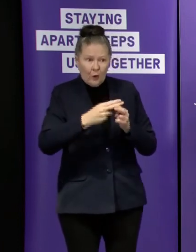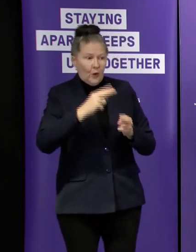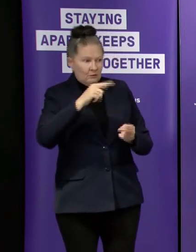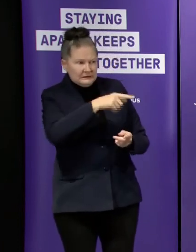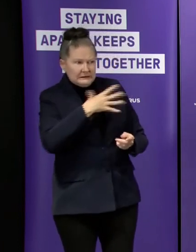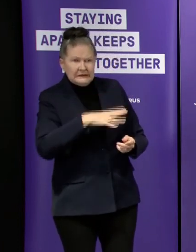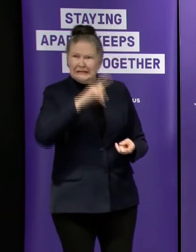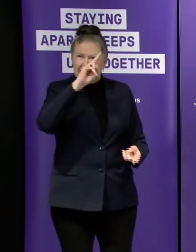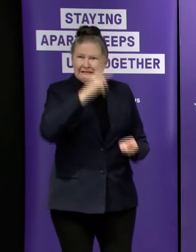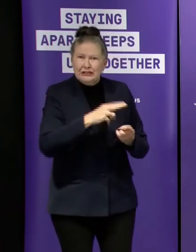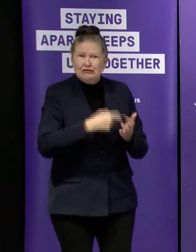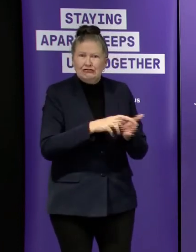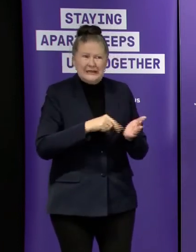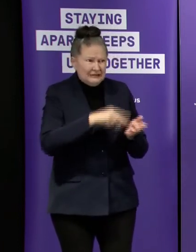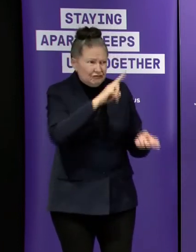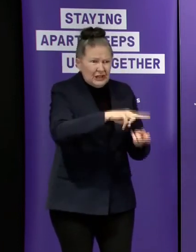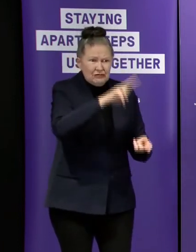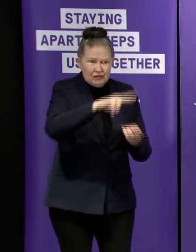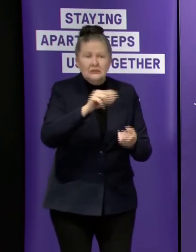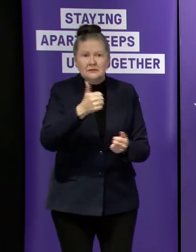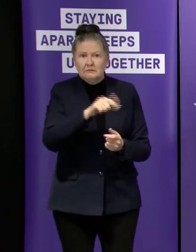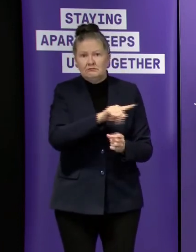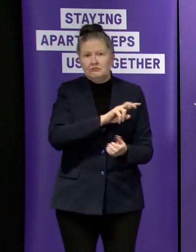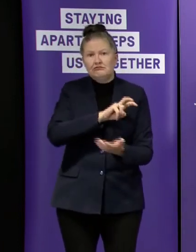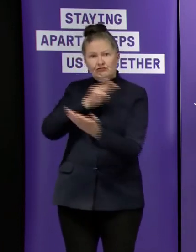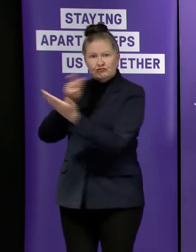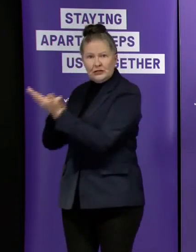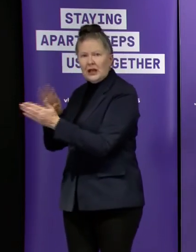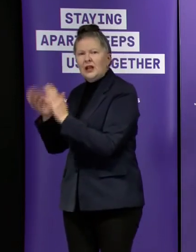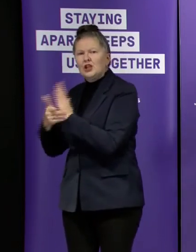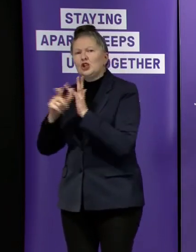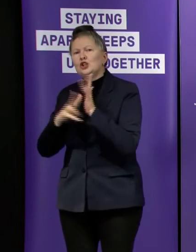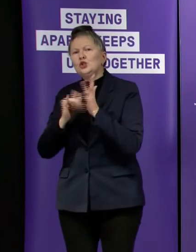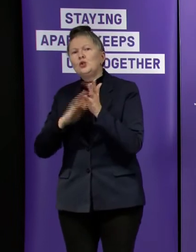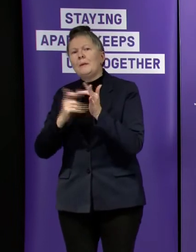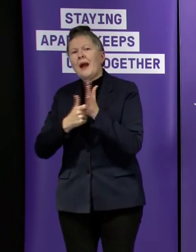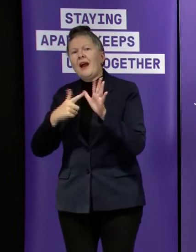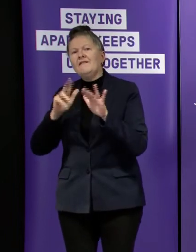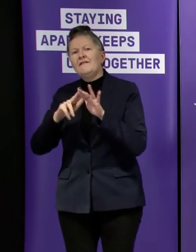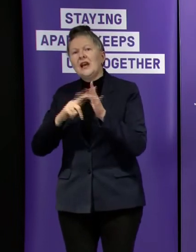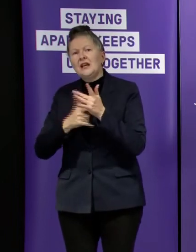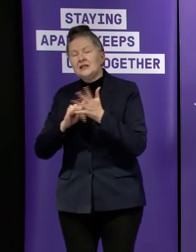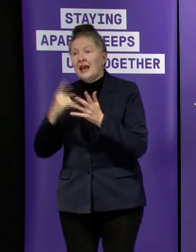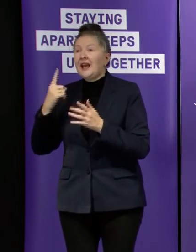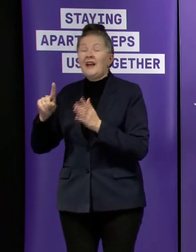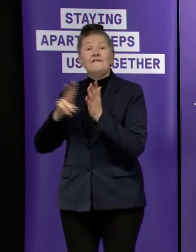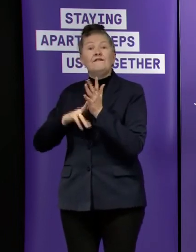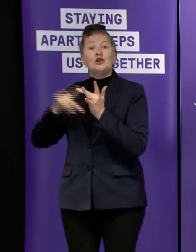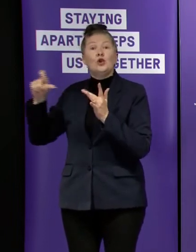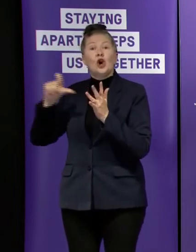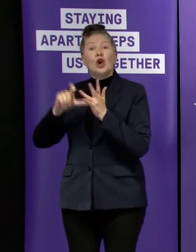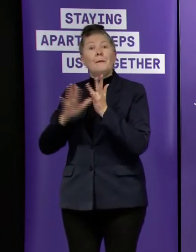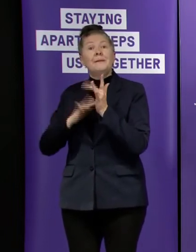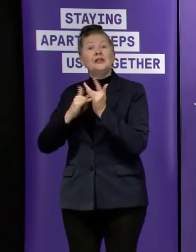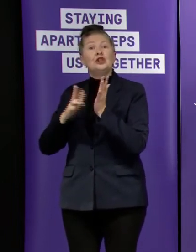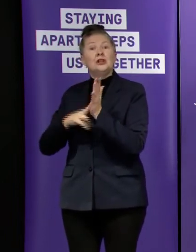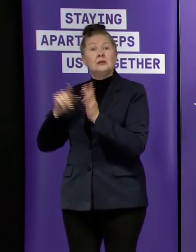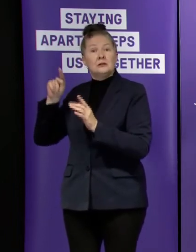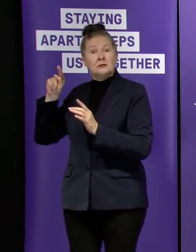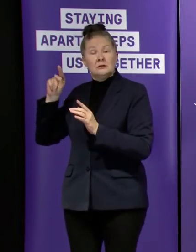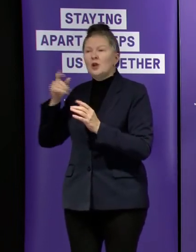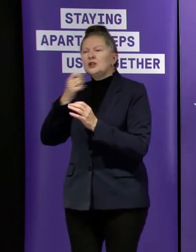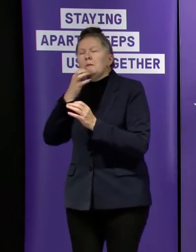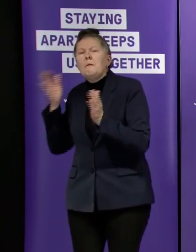registered with consumer affairs victoria uh the small business uh victoria commission um uh has or